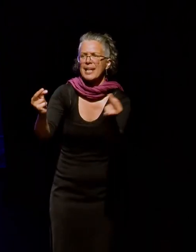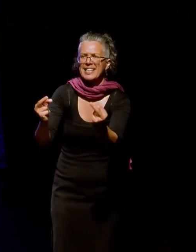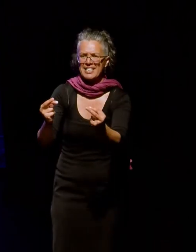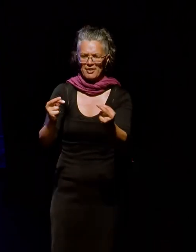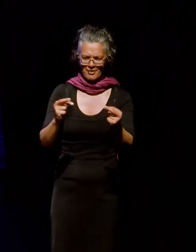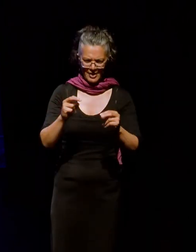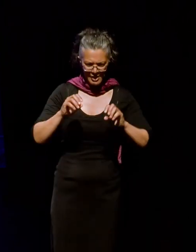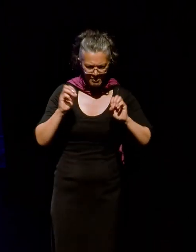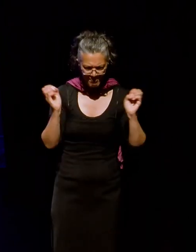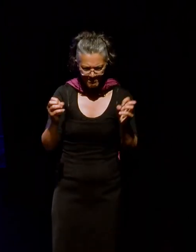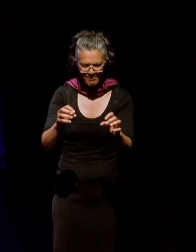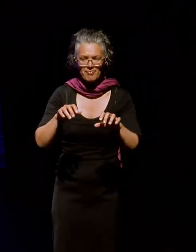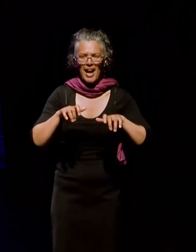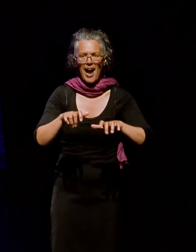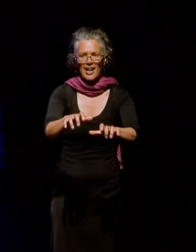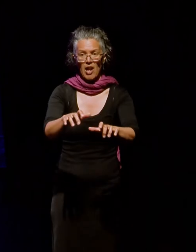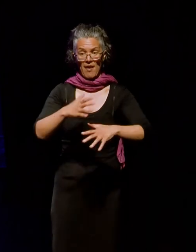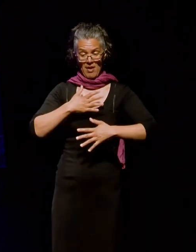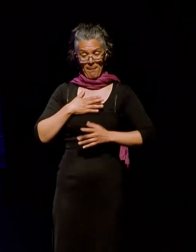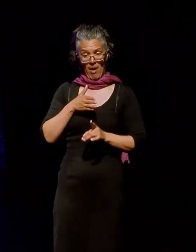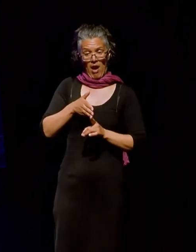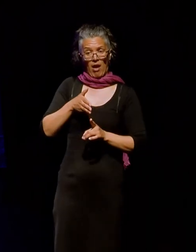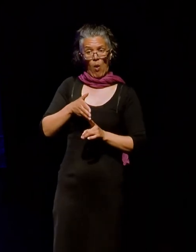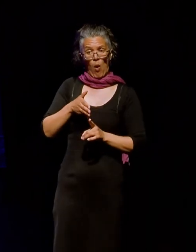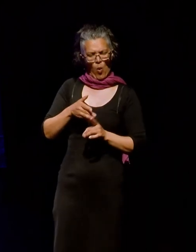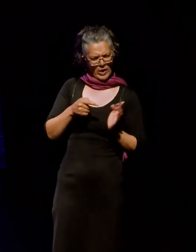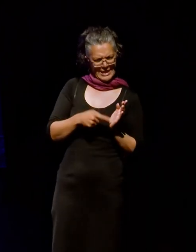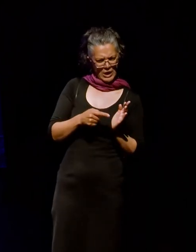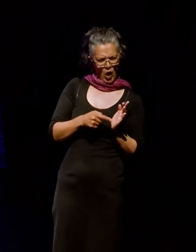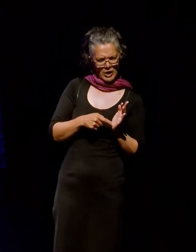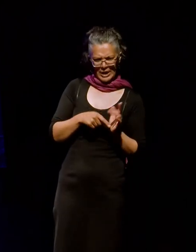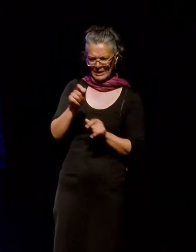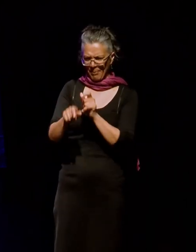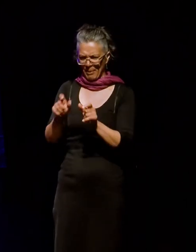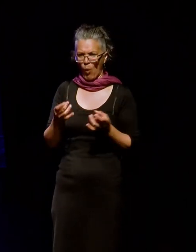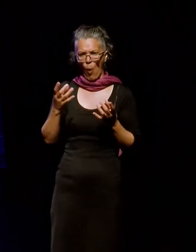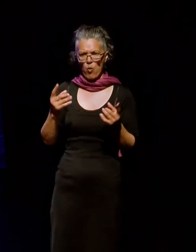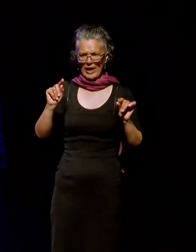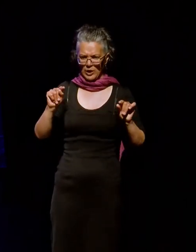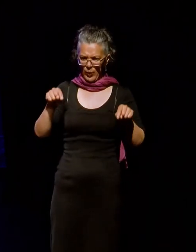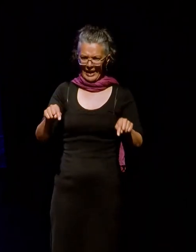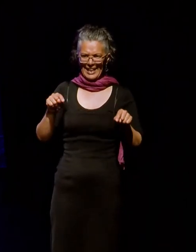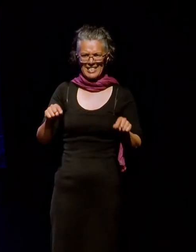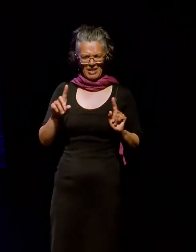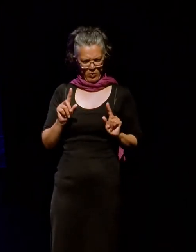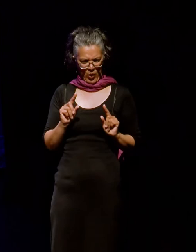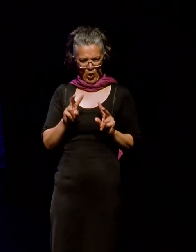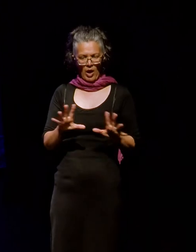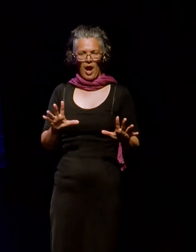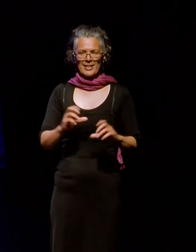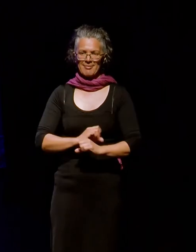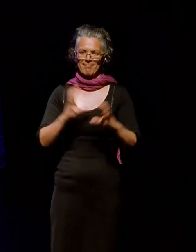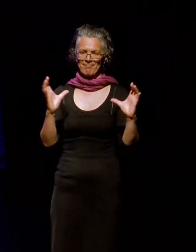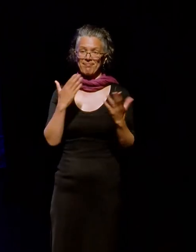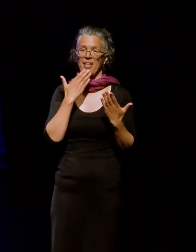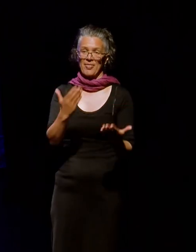And my goal is to examine the unique networked nature of the technologies and people who are already doing the documenting. Thank